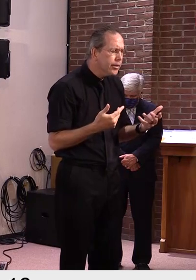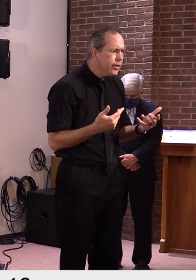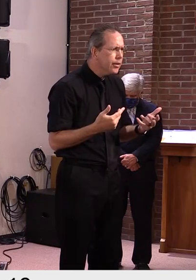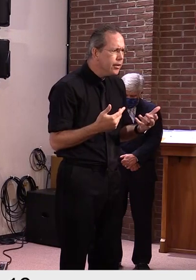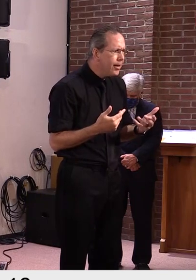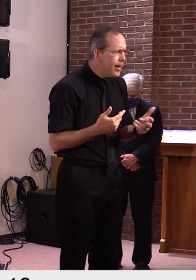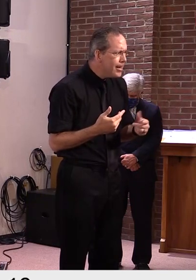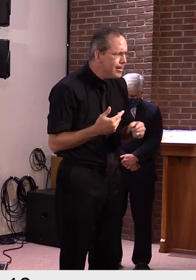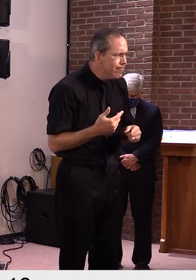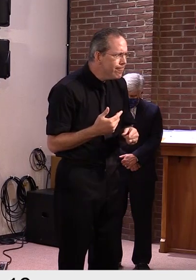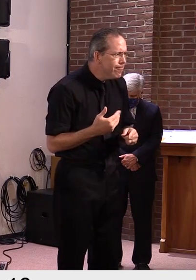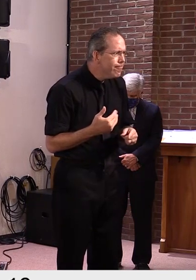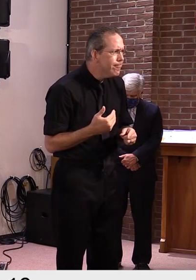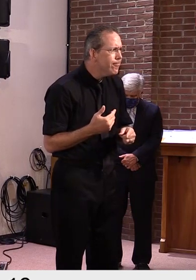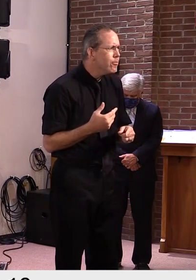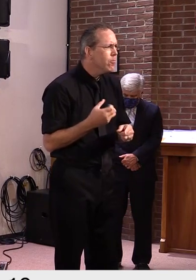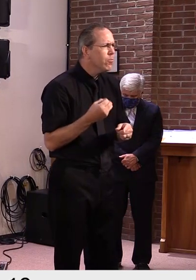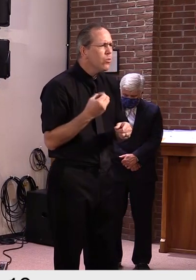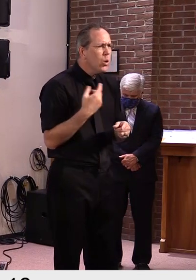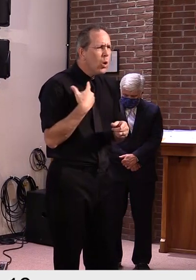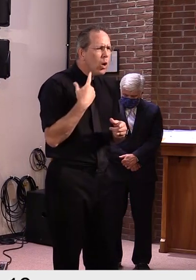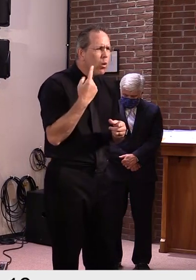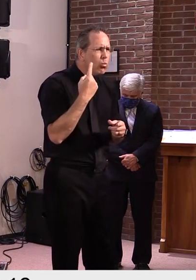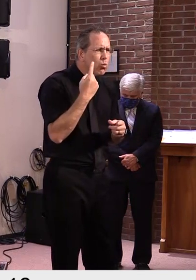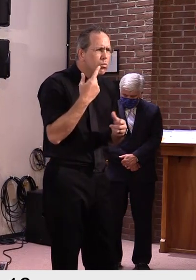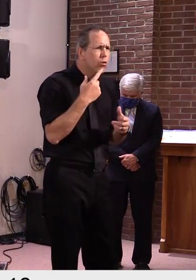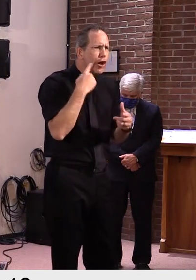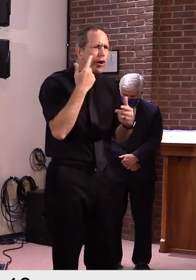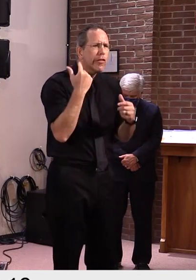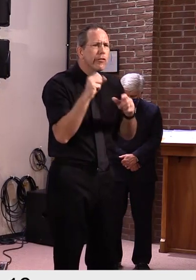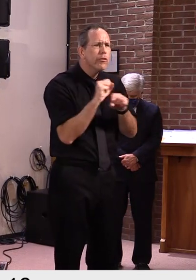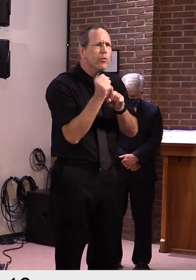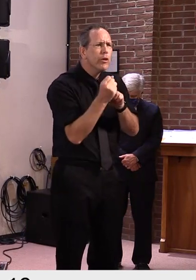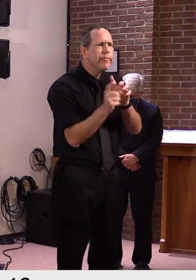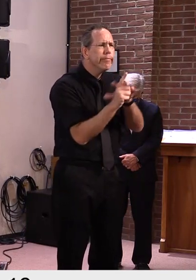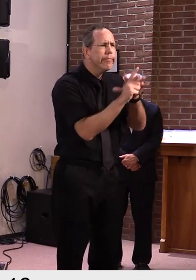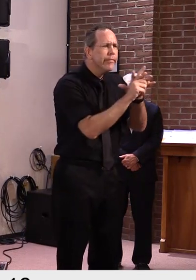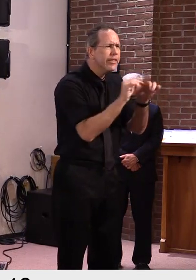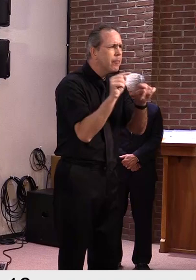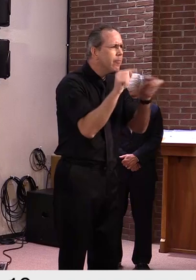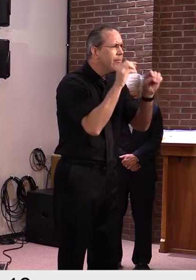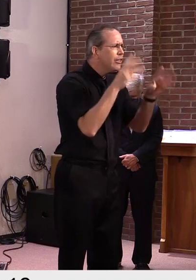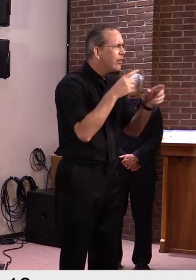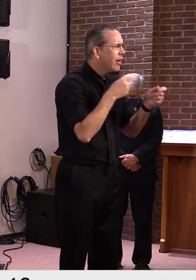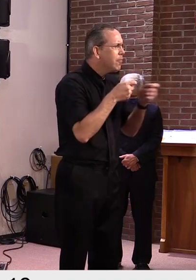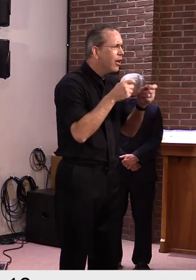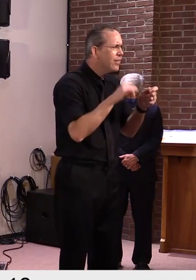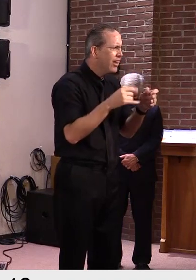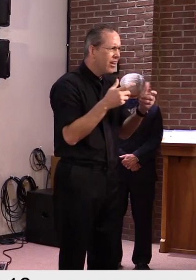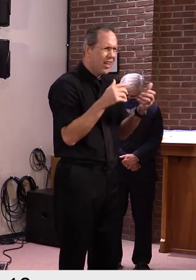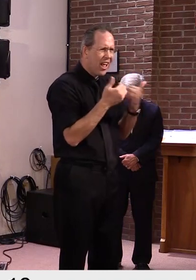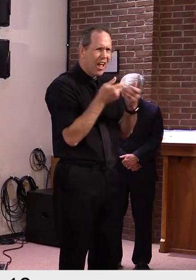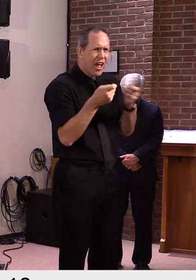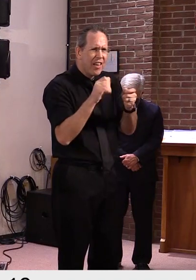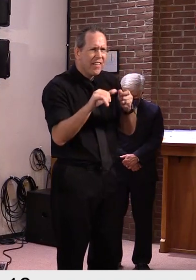person, and other circumstances as well, special education could be a big deal. Would you consider